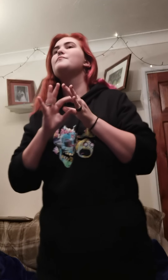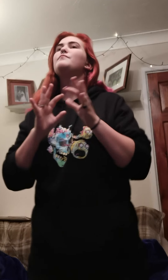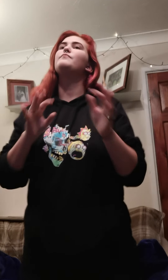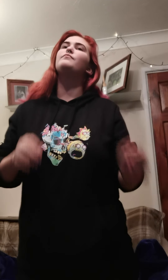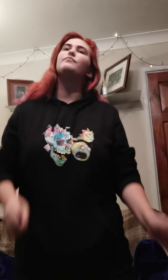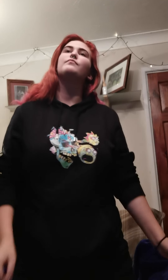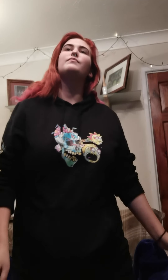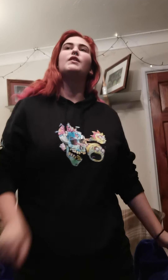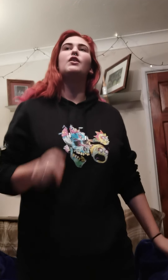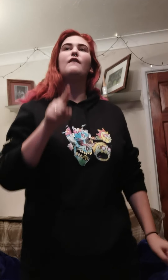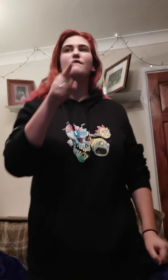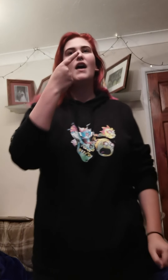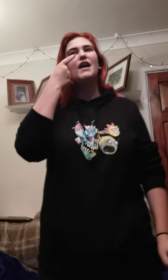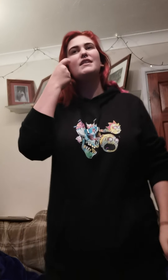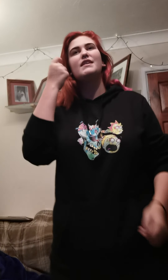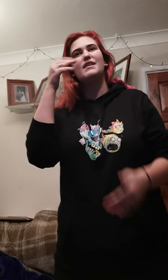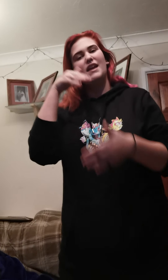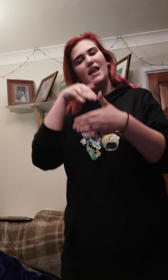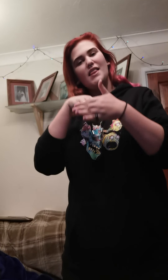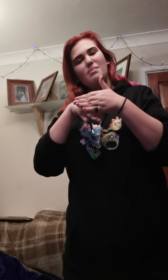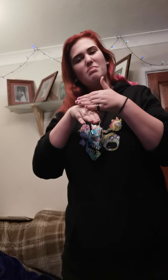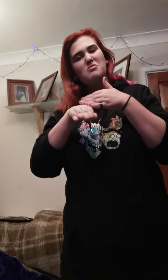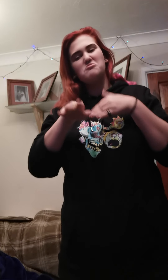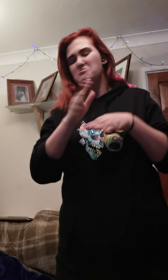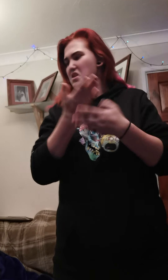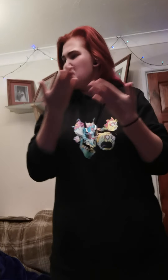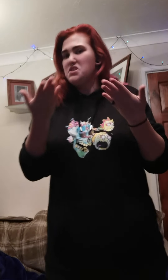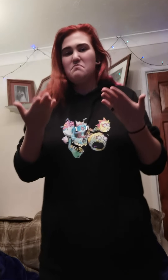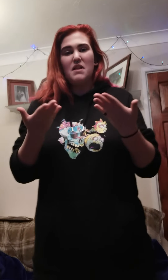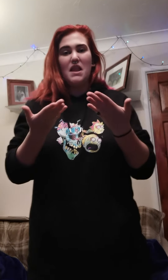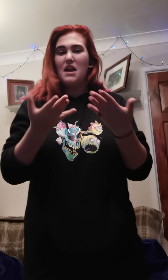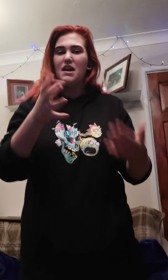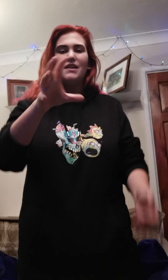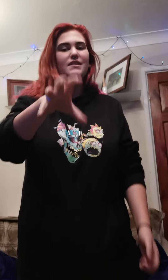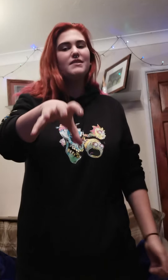You find it in the strangest places